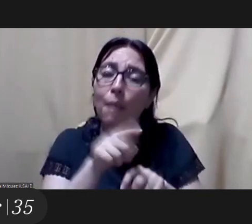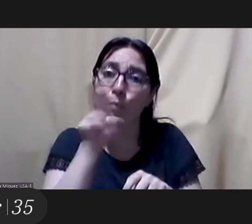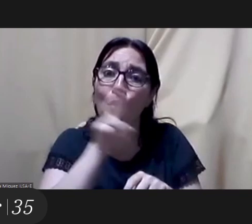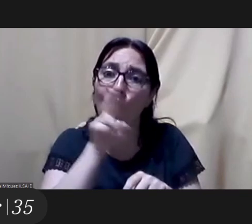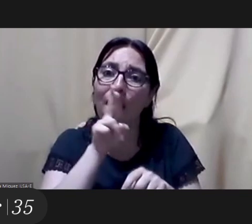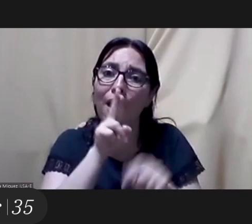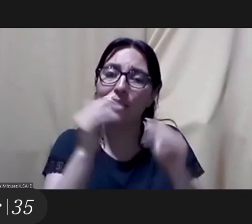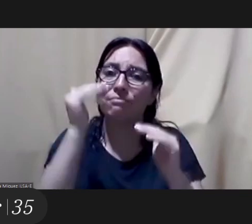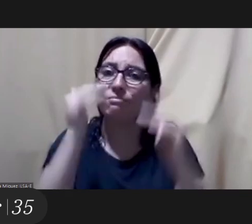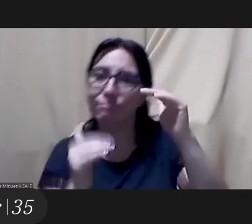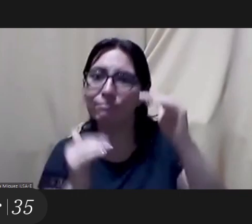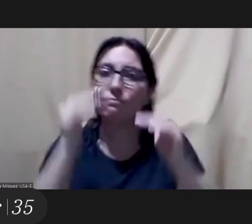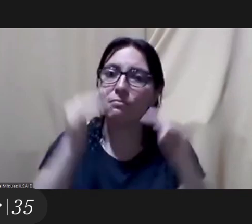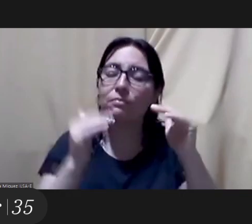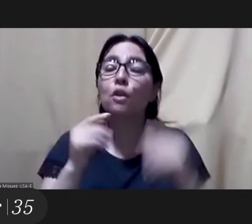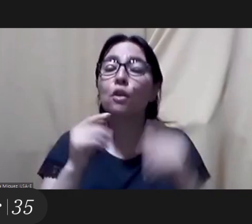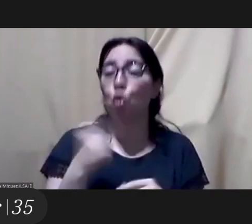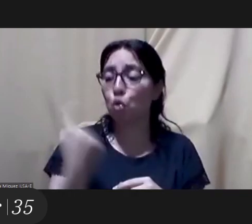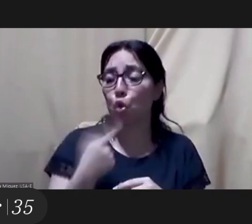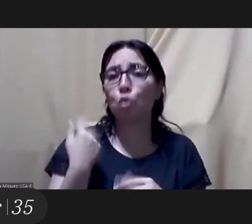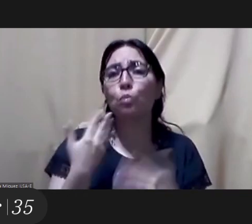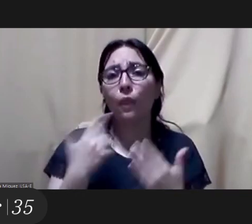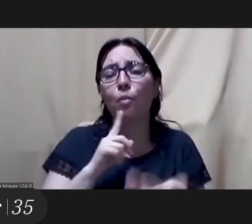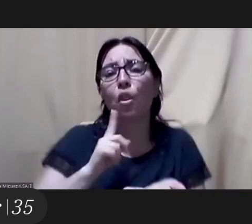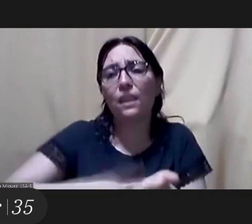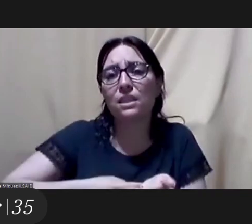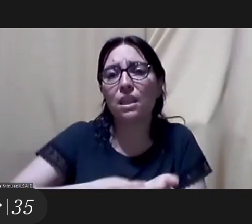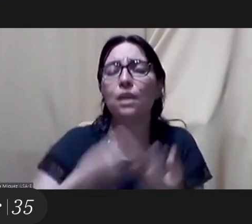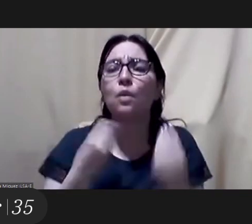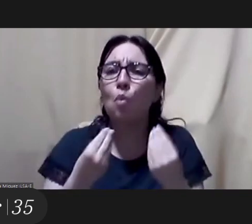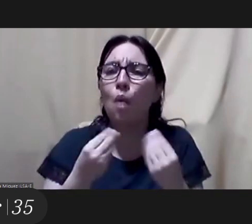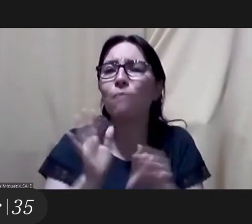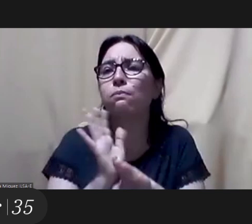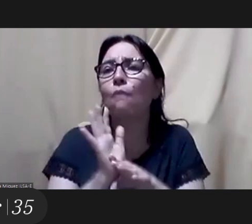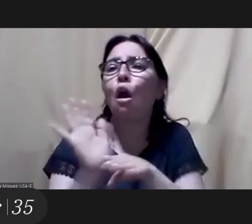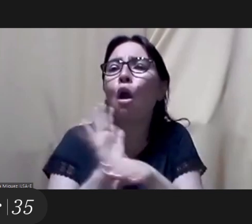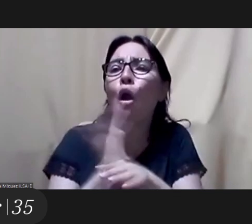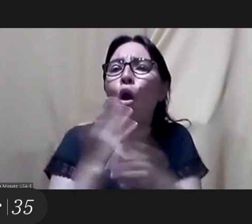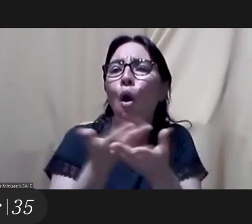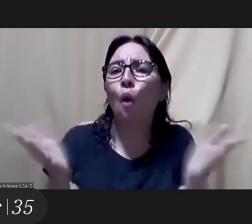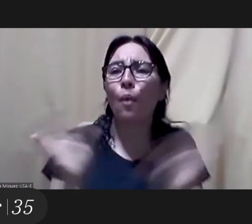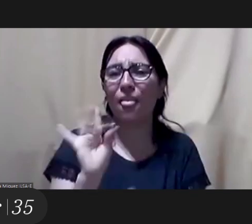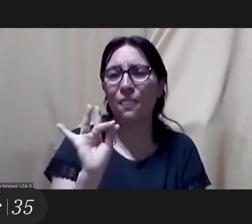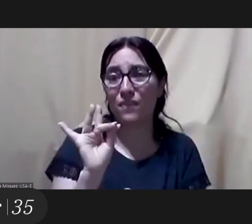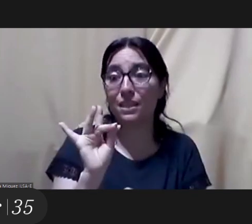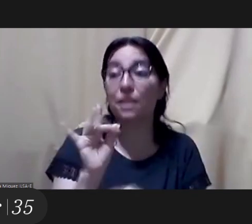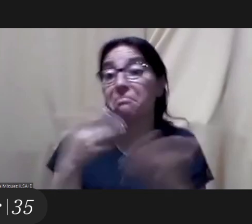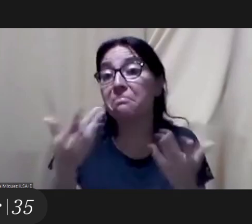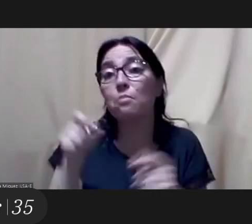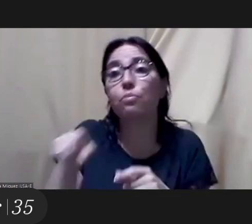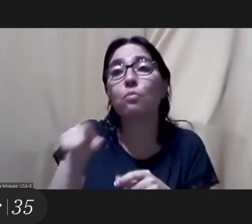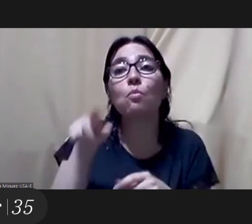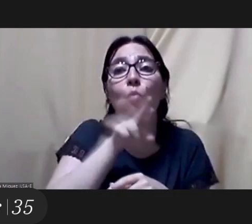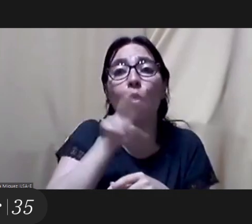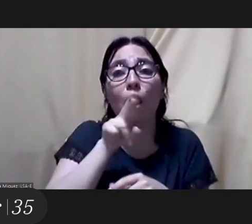in women's representations in different countries we can name what is considered difficult works in our country